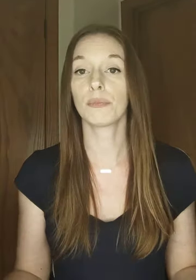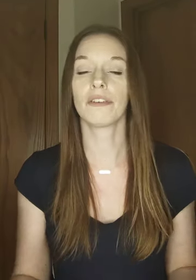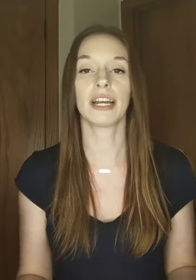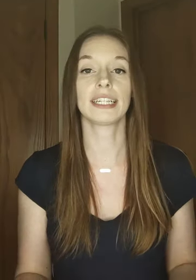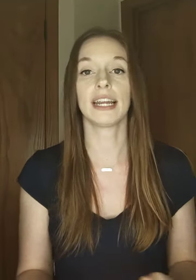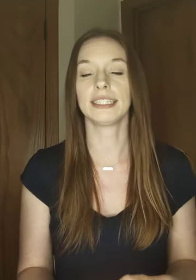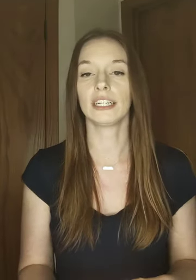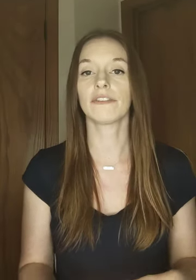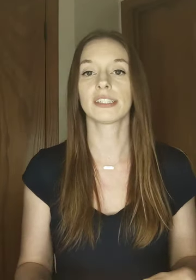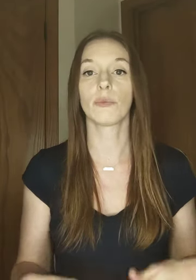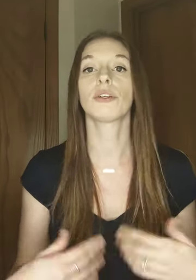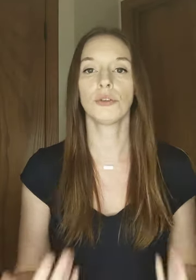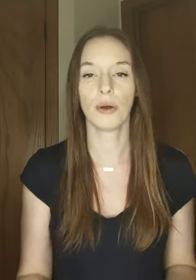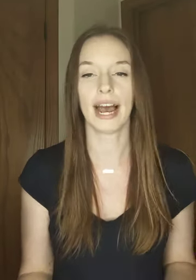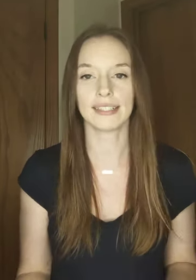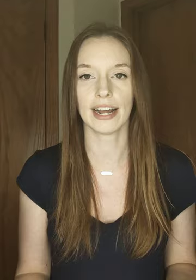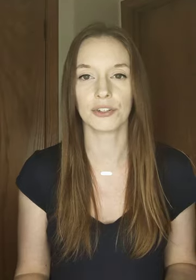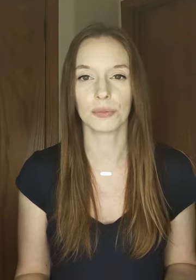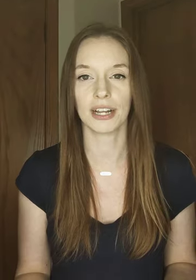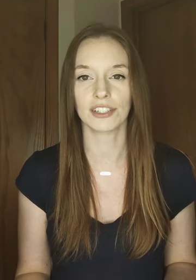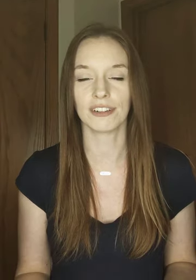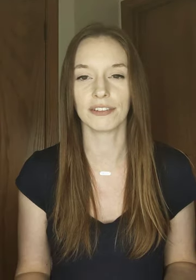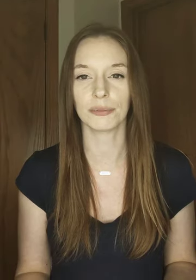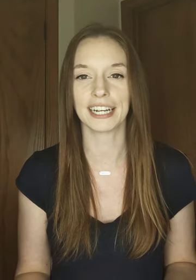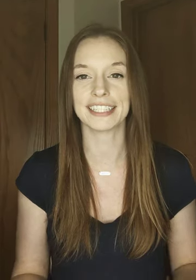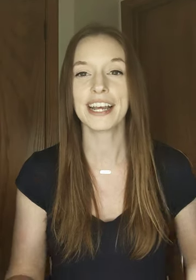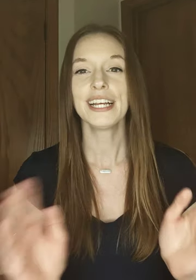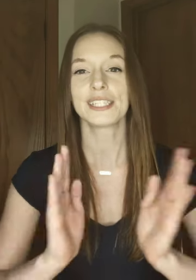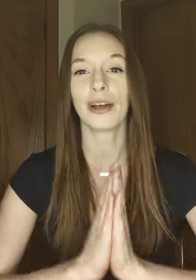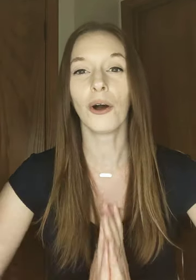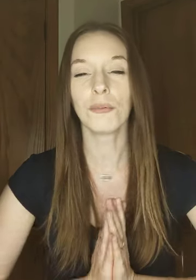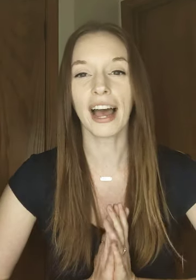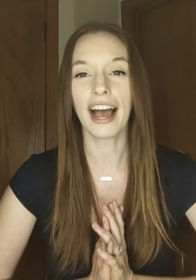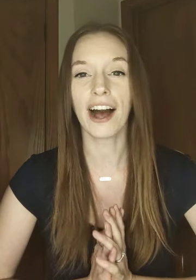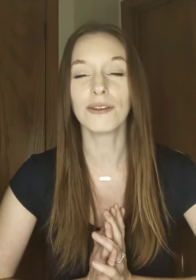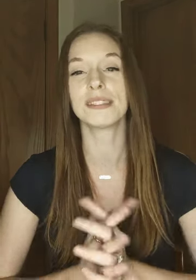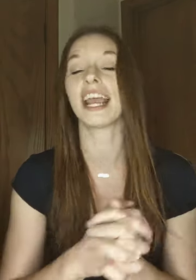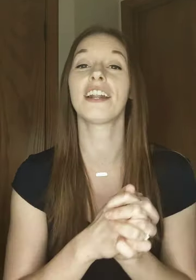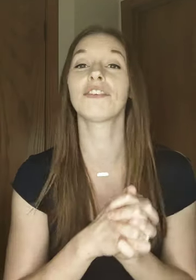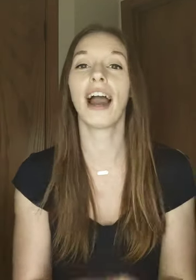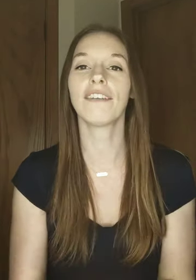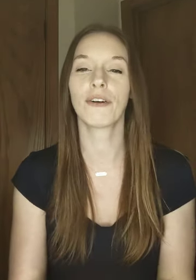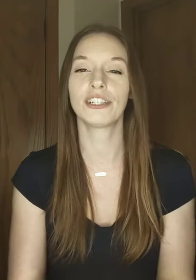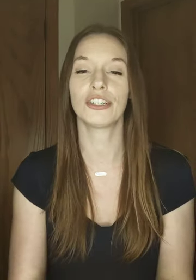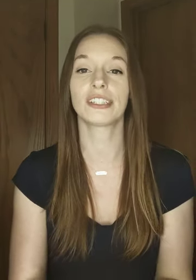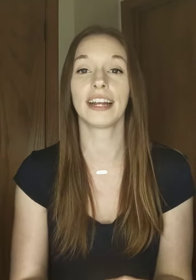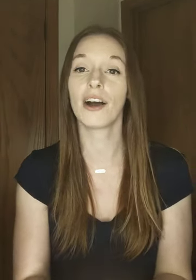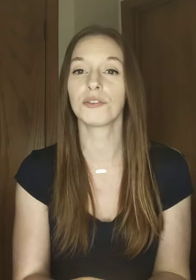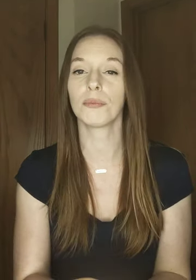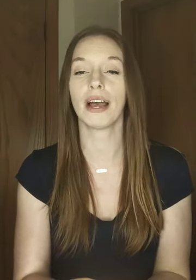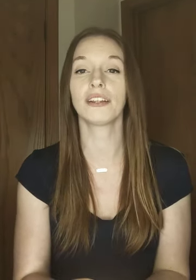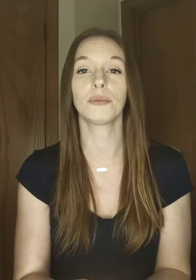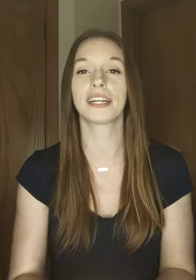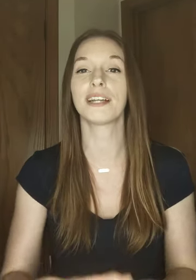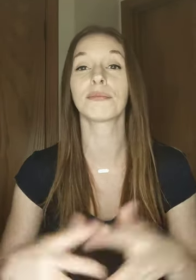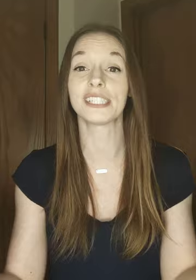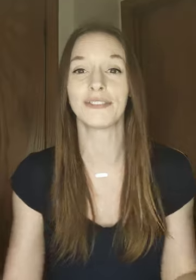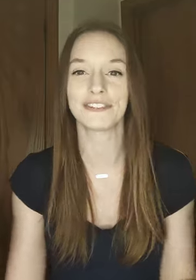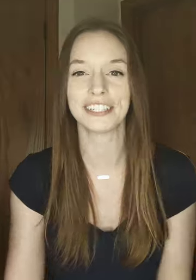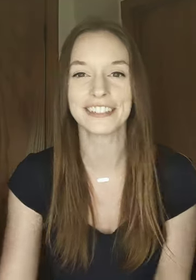is perfect and ideal for someone who has natural production of lubricant so I hope that helps and if you have questions on how to apply lubricant please feel free